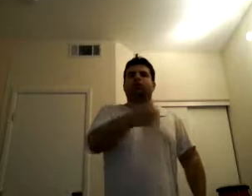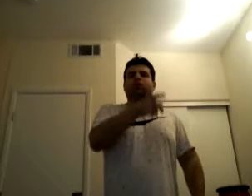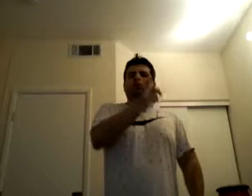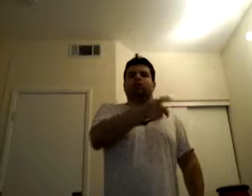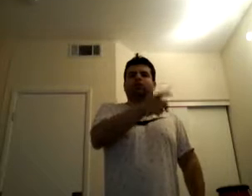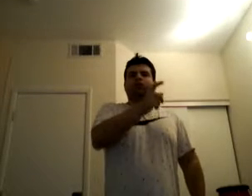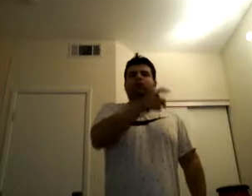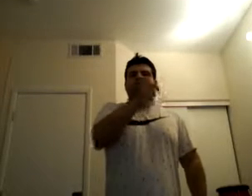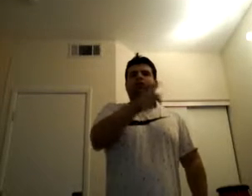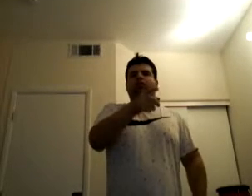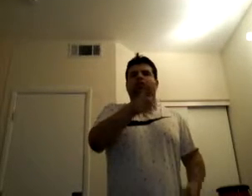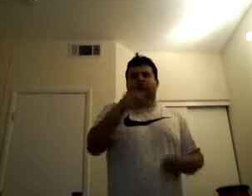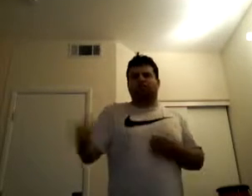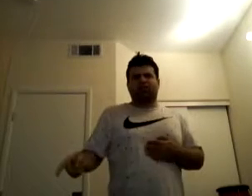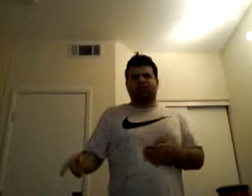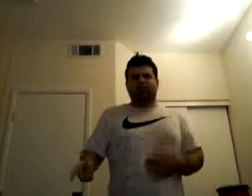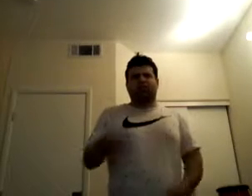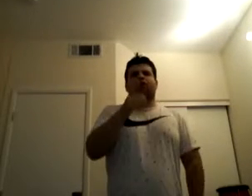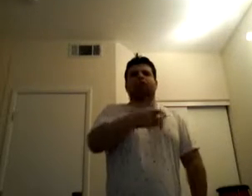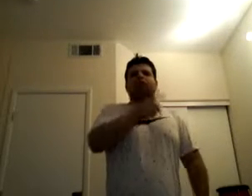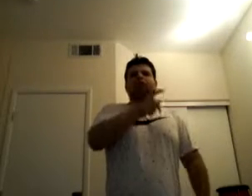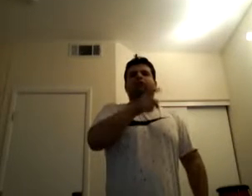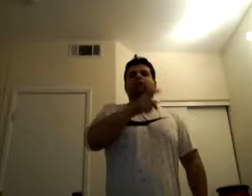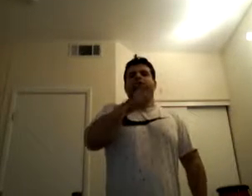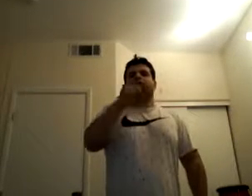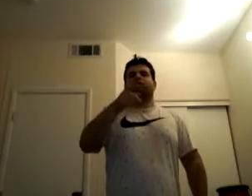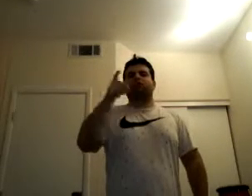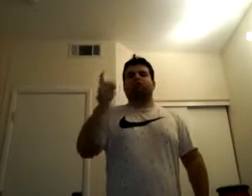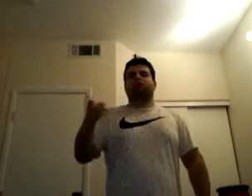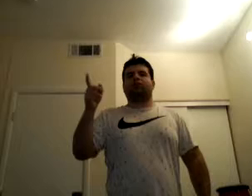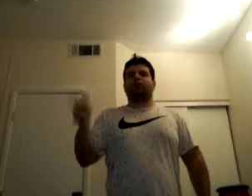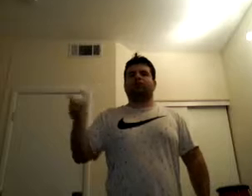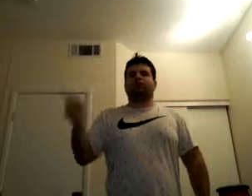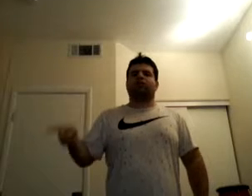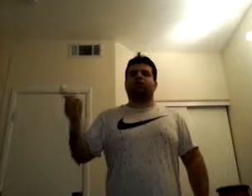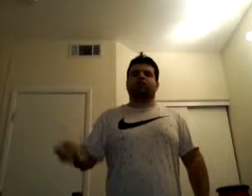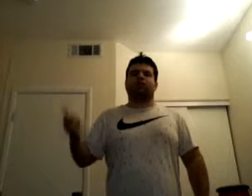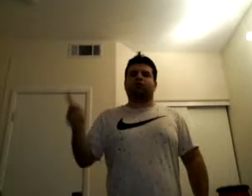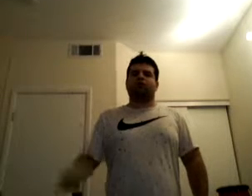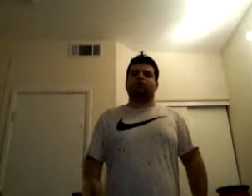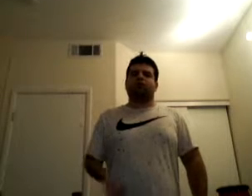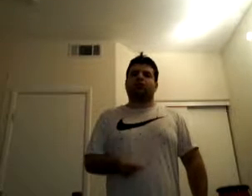To see another game Break the silence, sacrifice it on